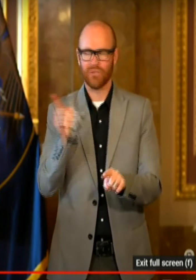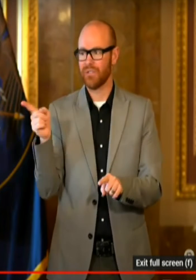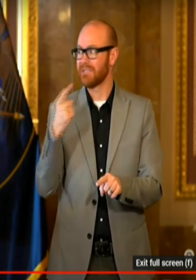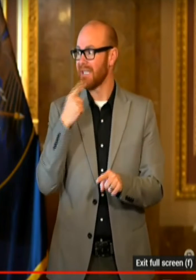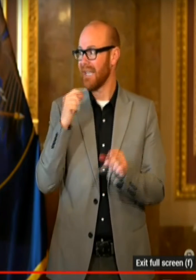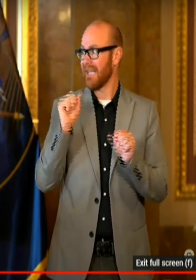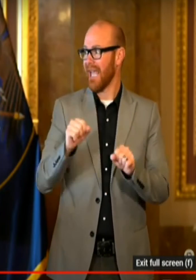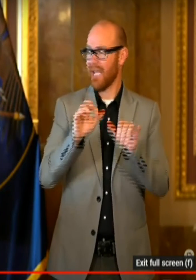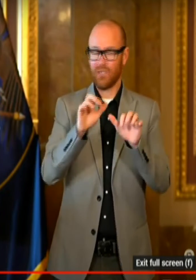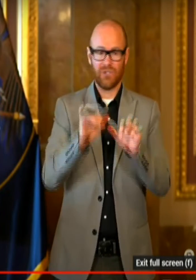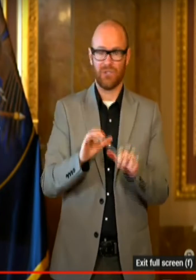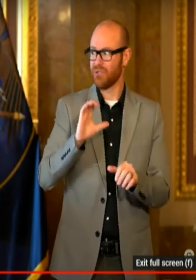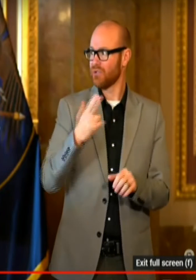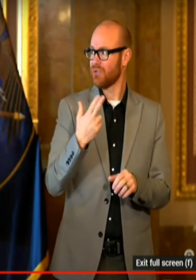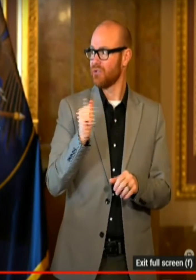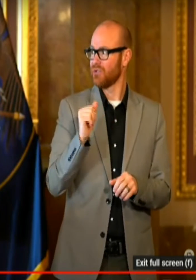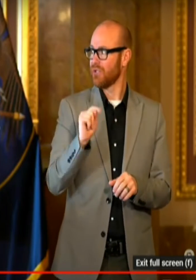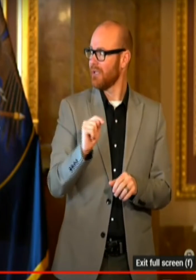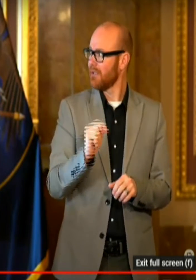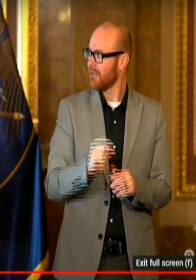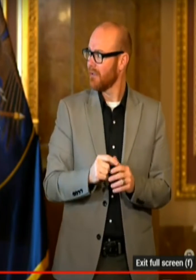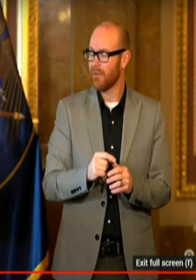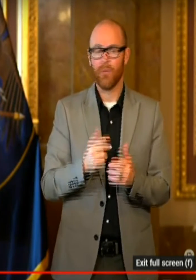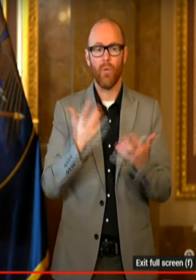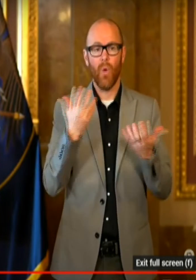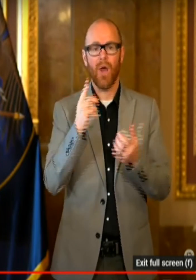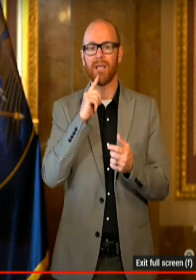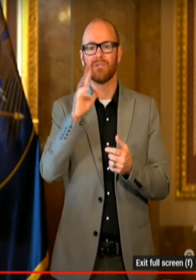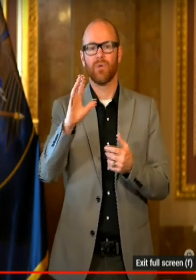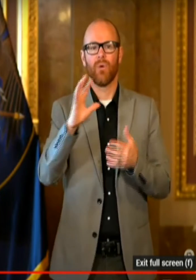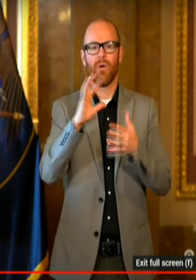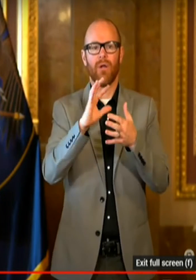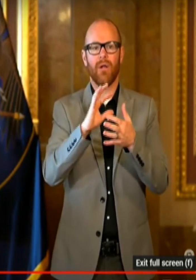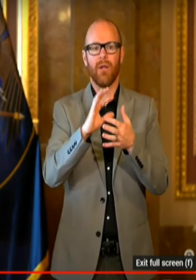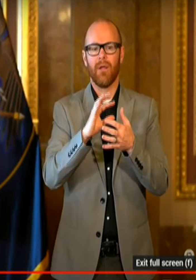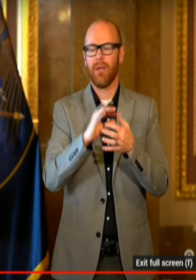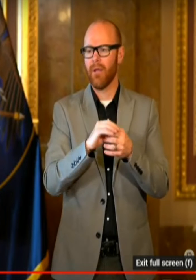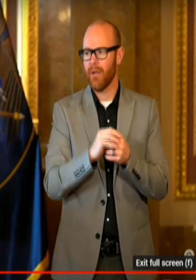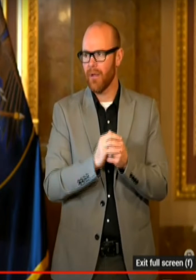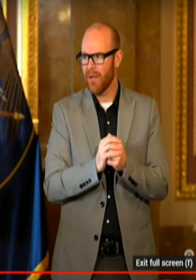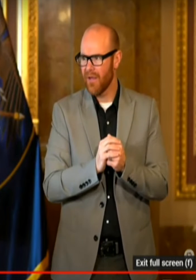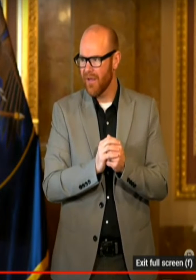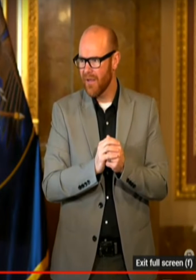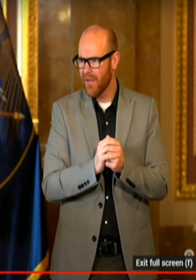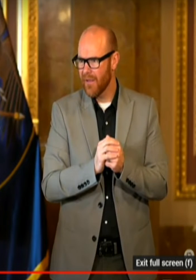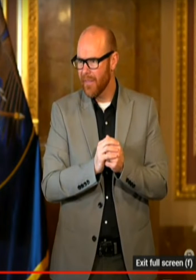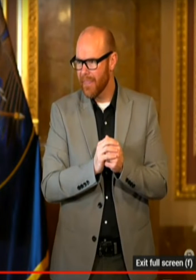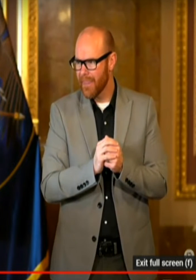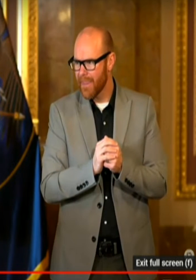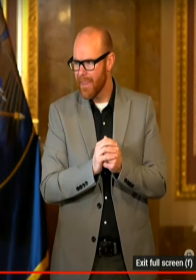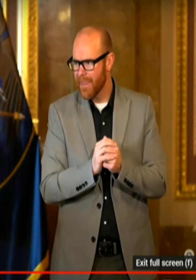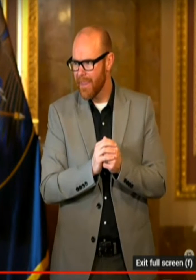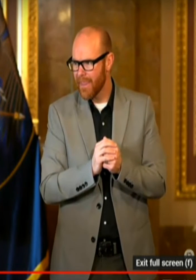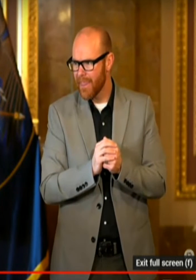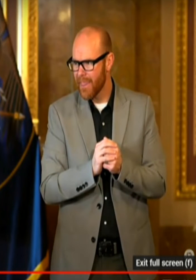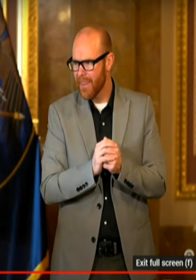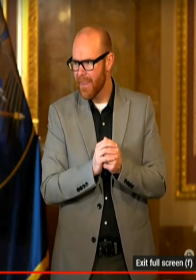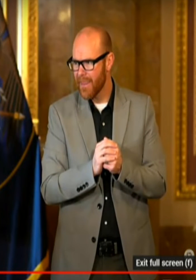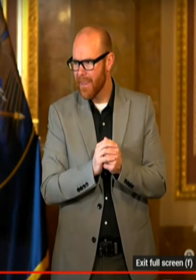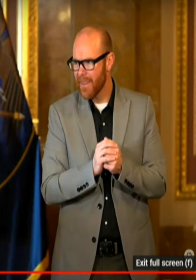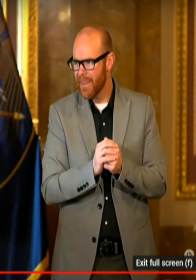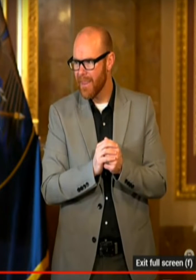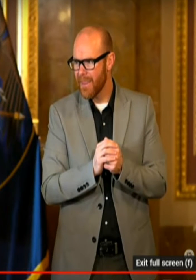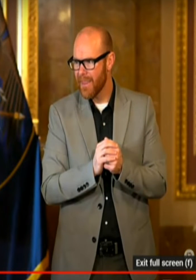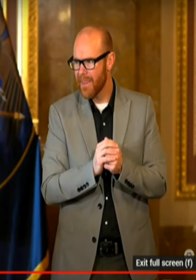chat. And I'm happy to answer. is your message for humans who are immunocompromised or otherwise unable to adequately protect